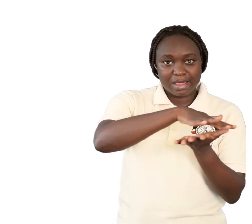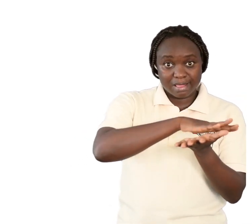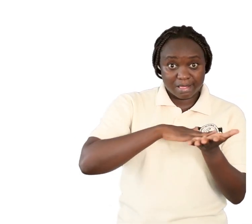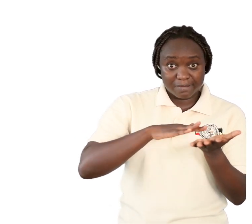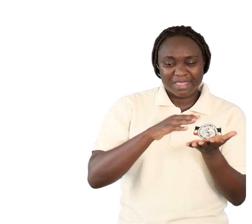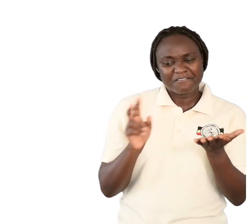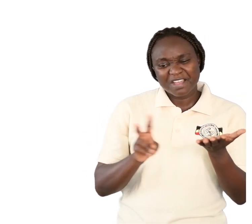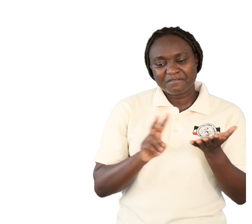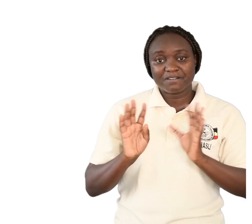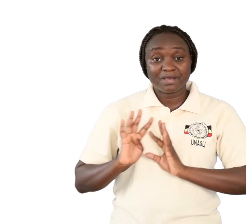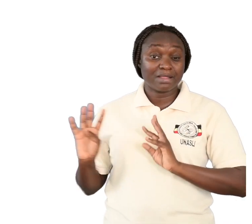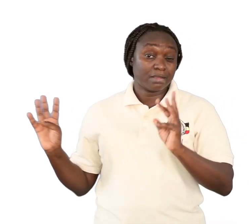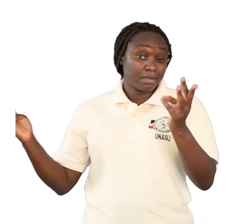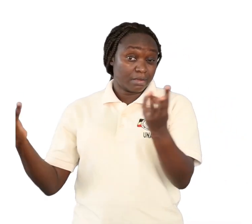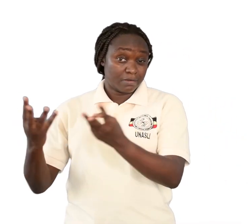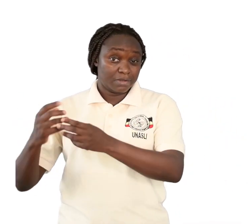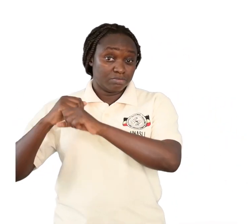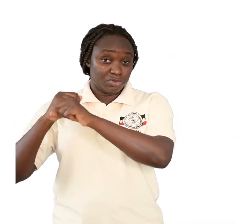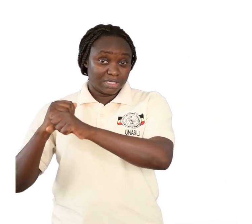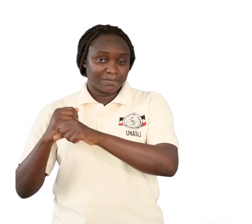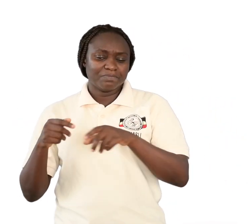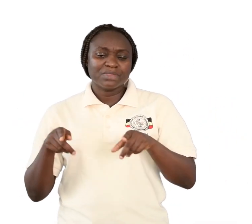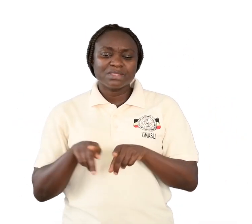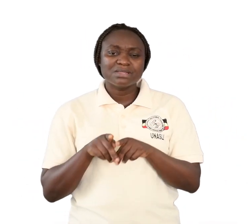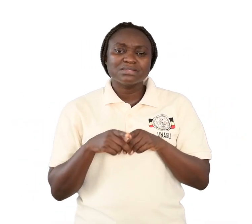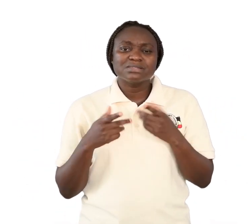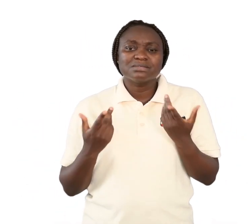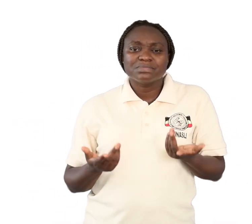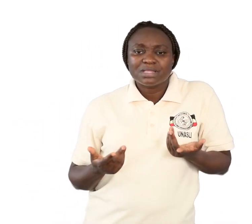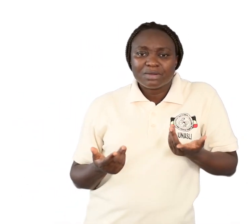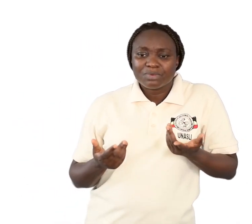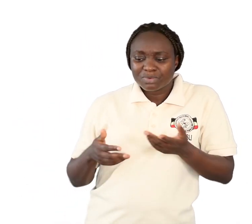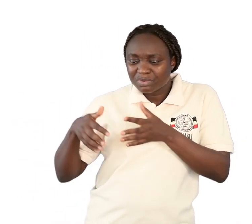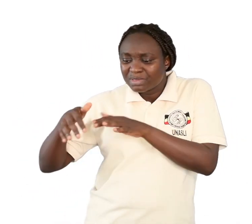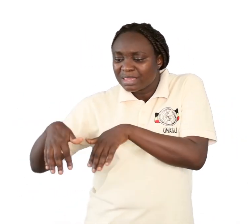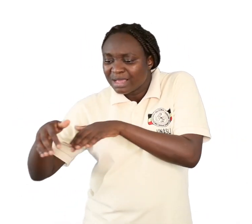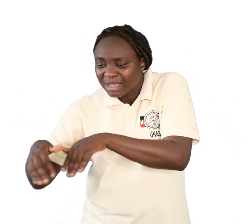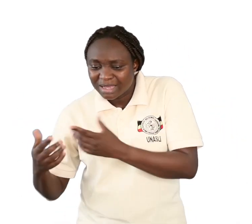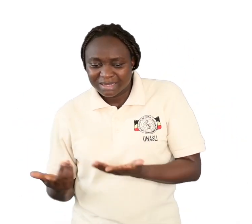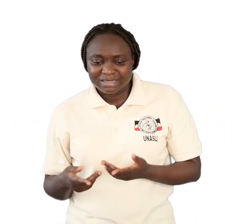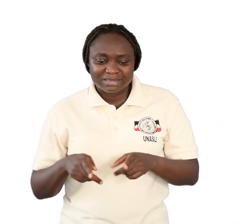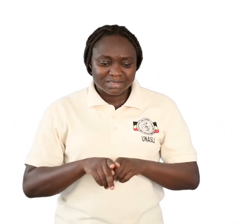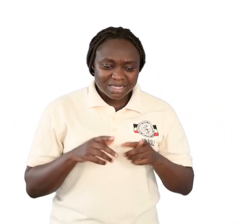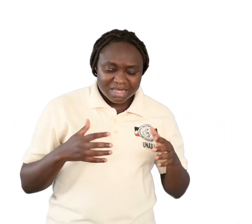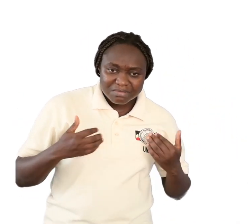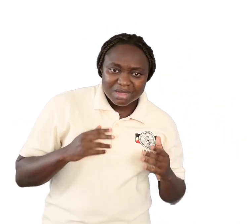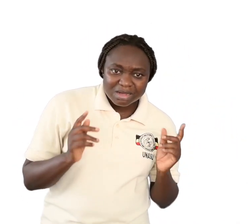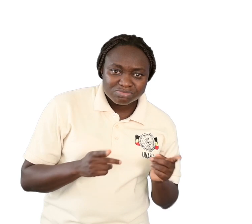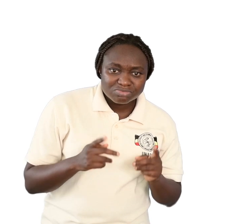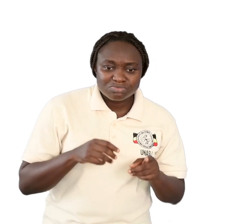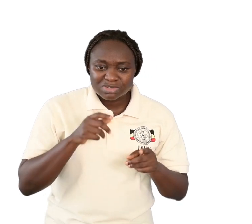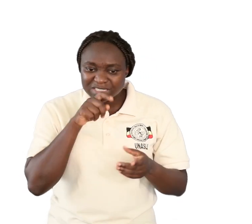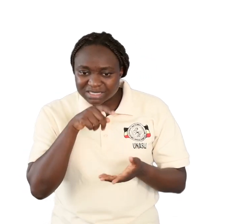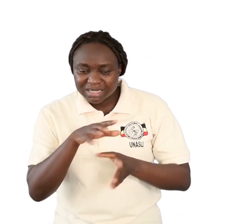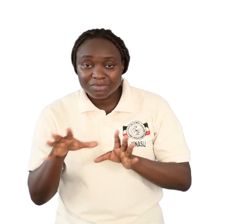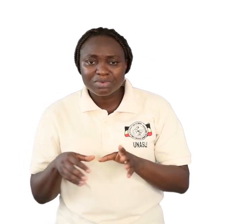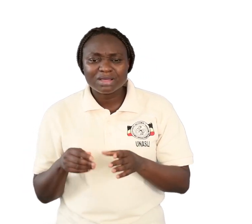How about the garden and the animals in the garden? Which part of the animal cell do you think